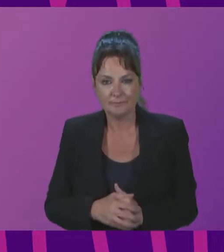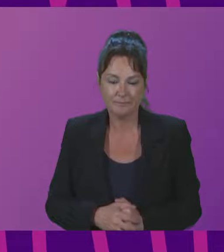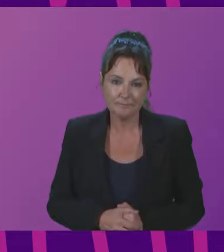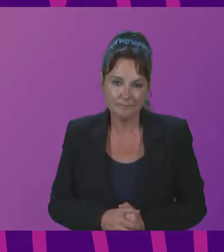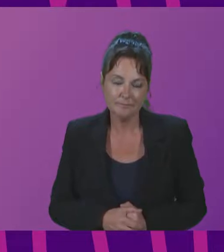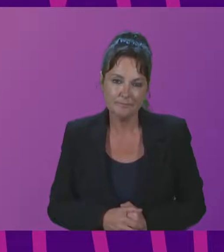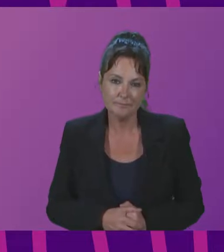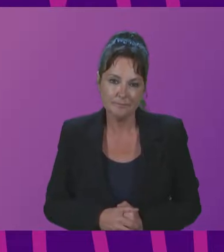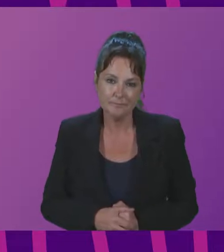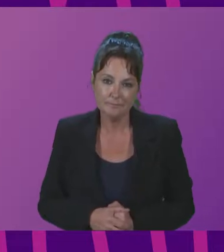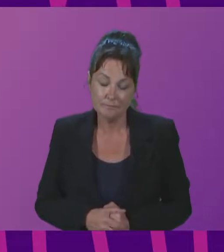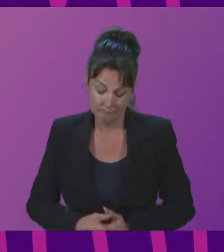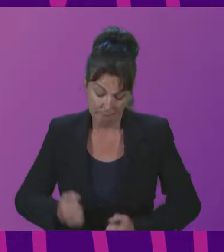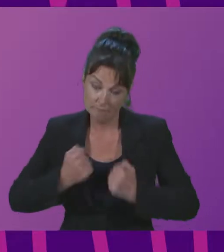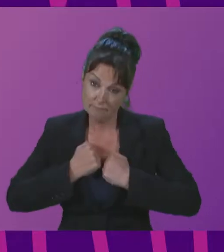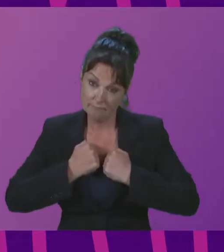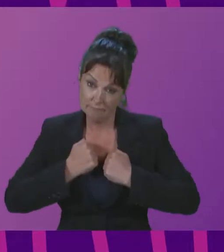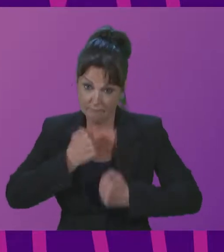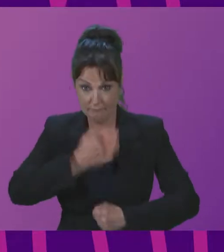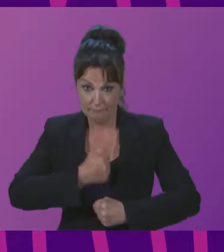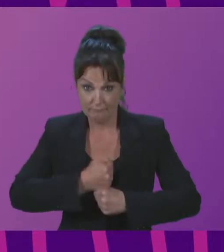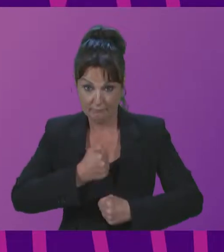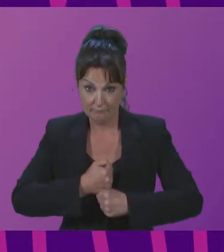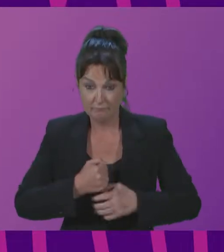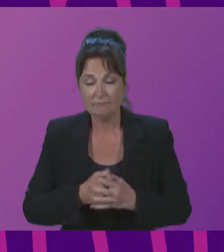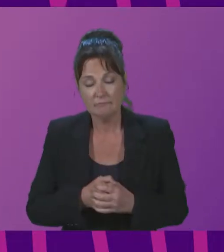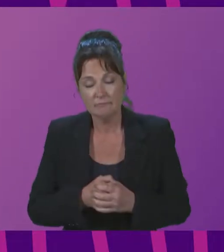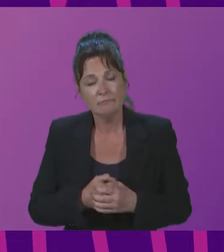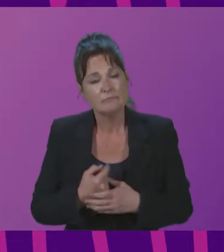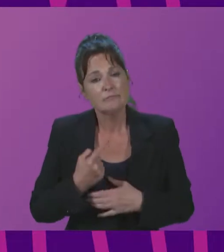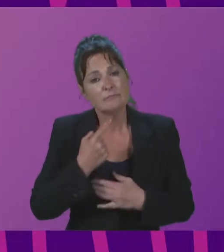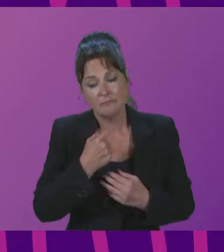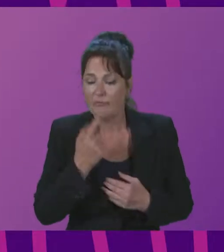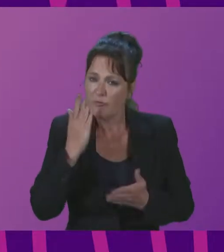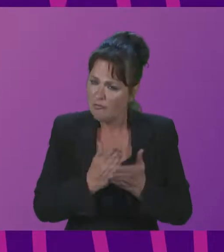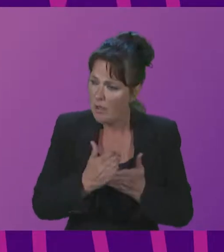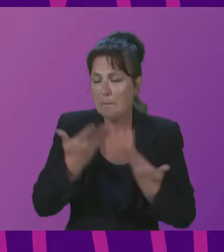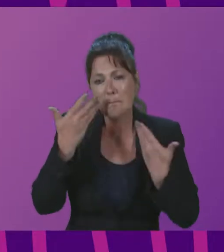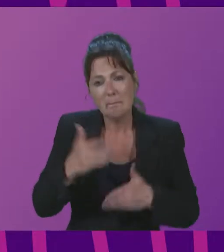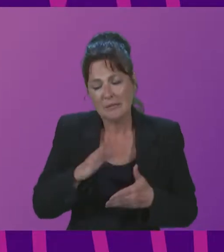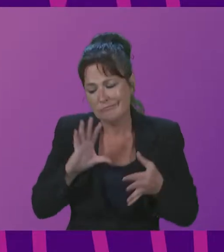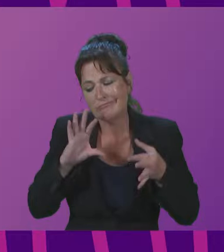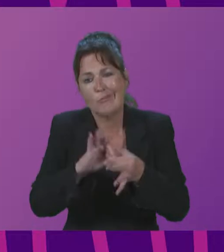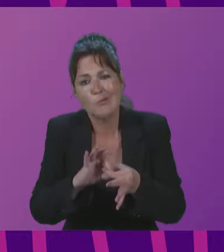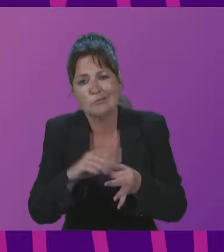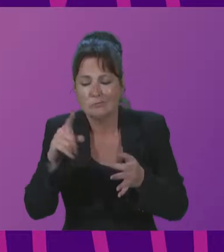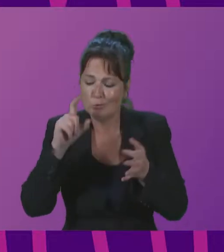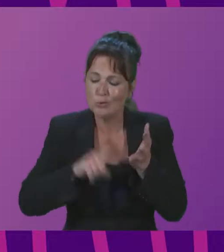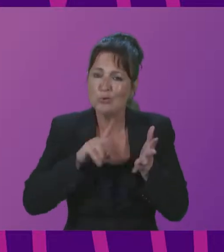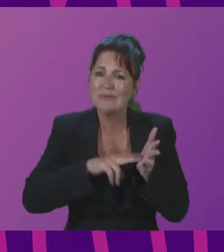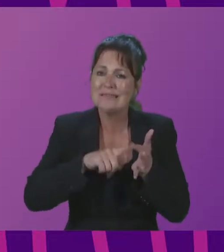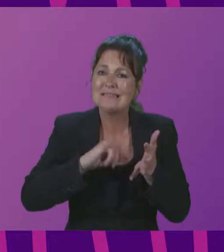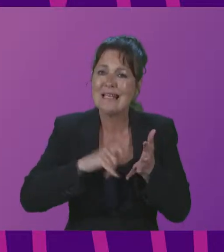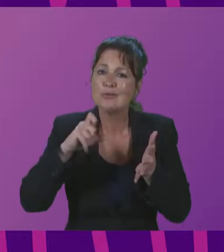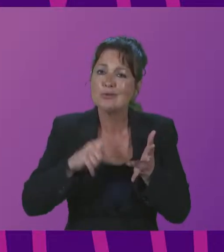generation. My government commenced the effort of UNESCO by listing three cultural and